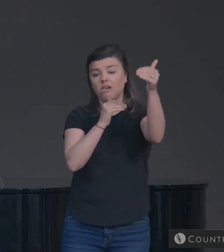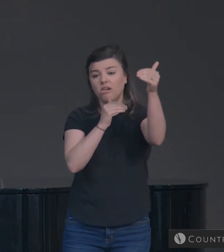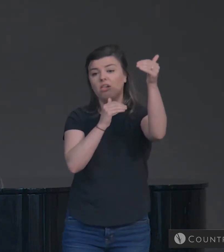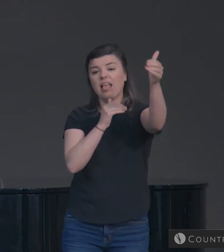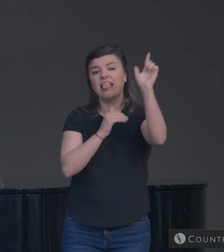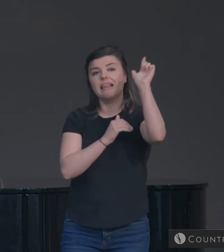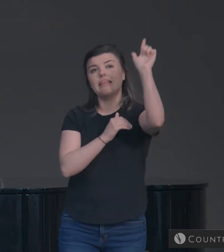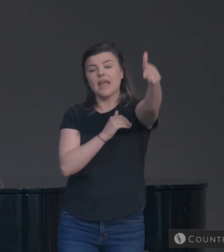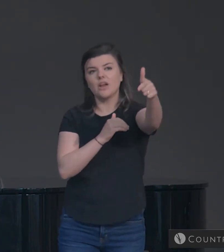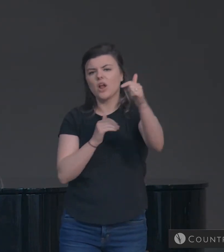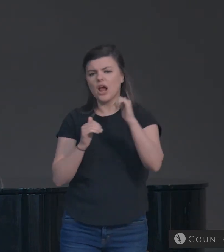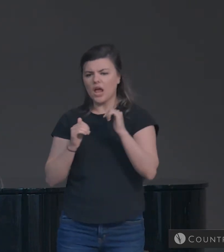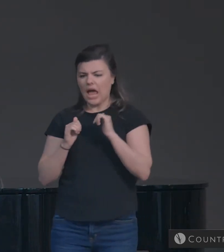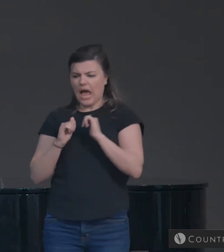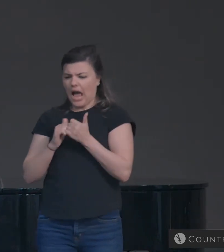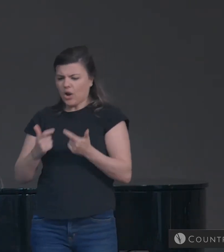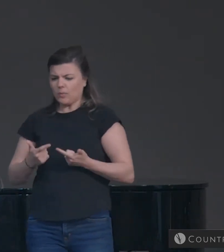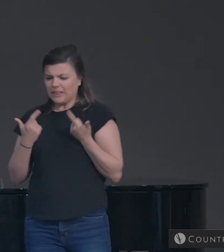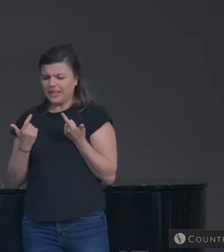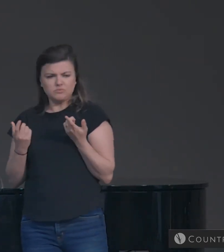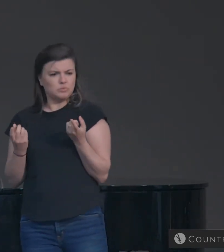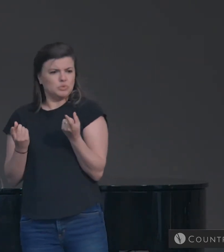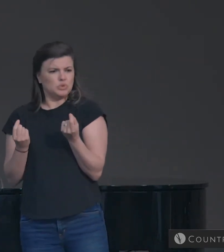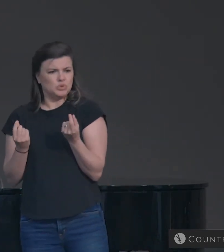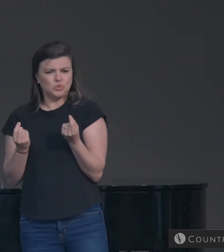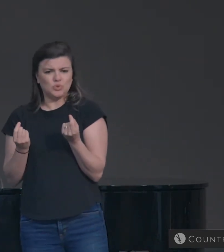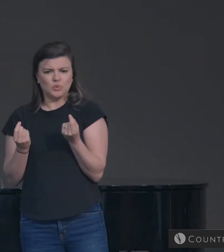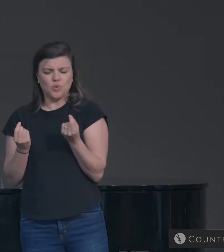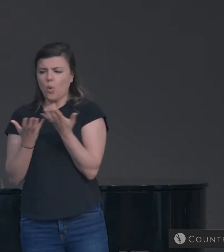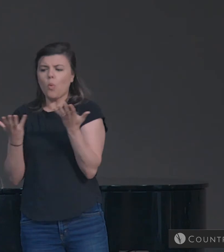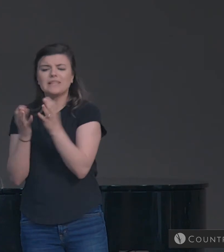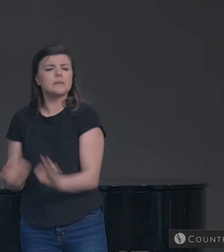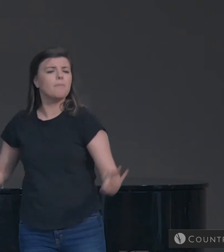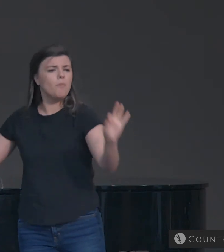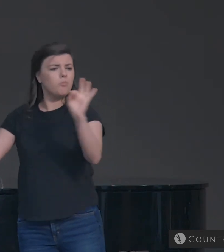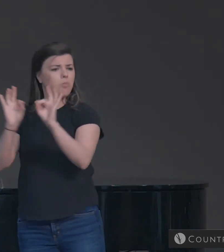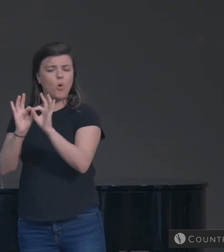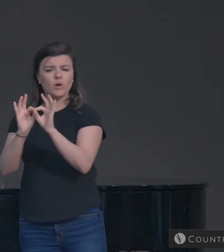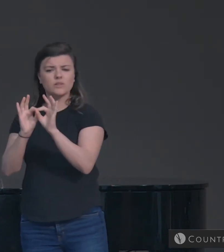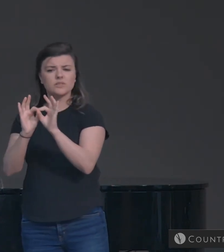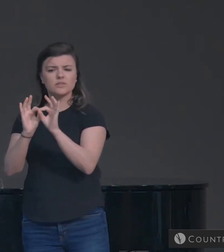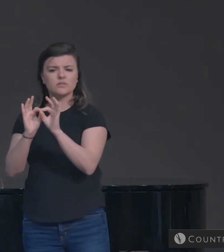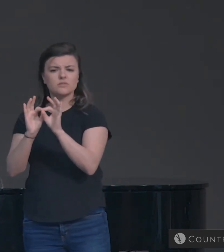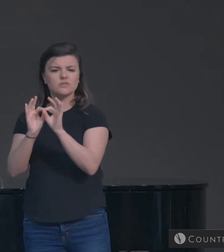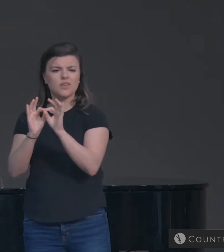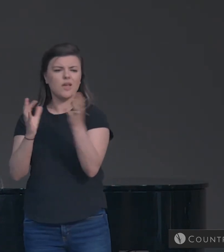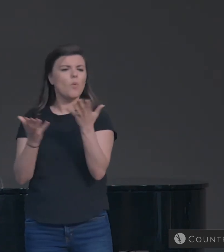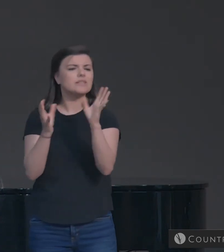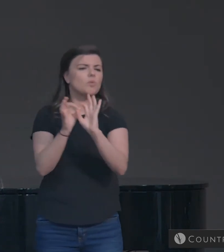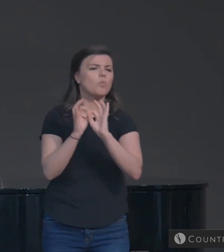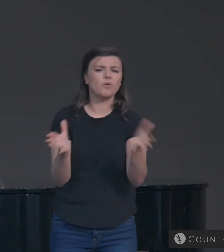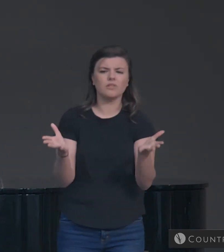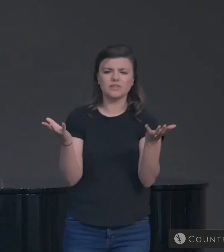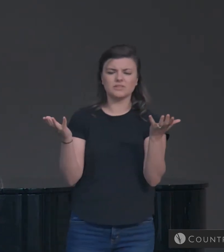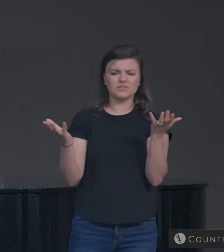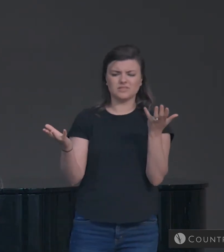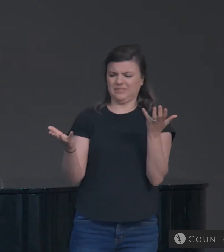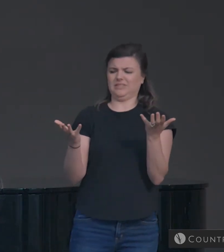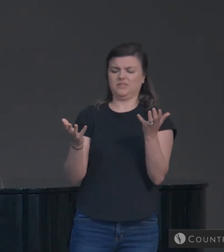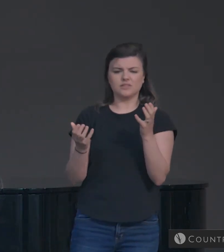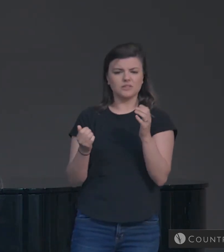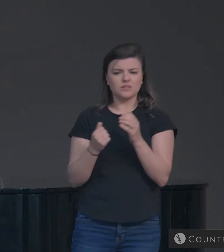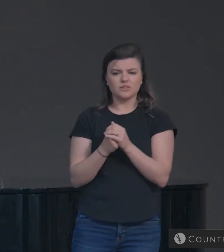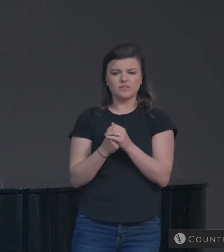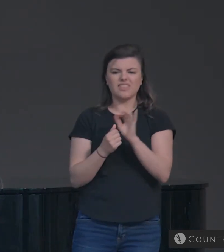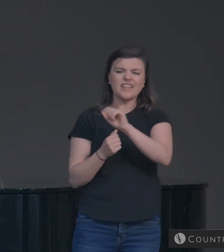to occupy our time? But what are we supposed to see as important and what are we supposed to see as unimportant? These are questions